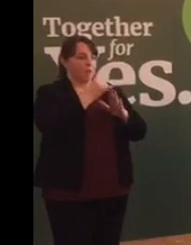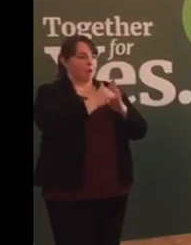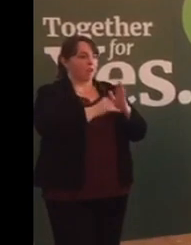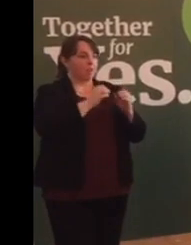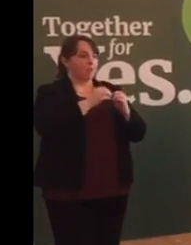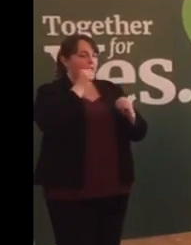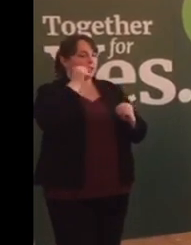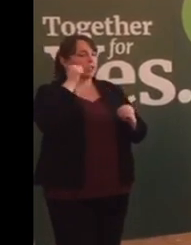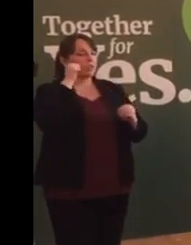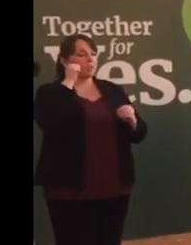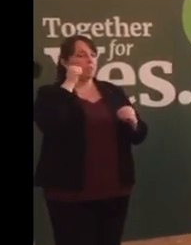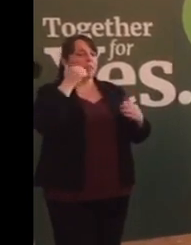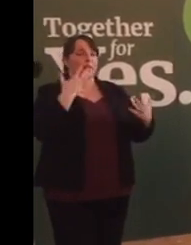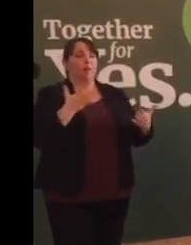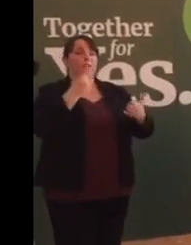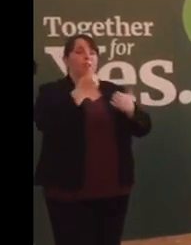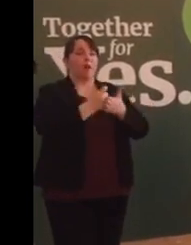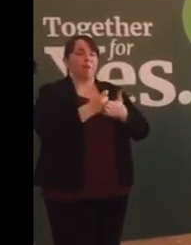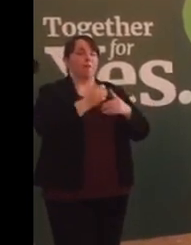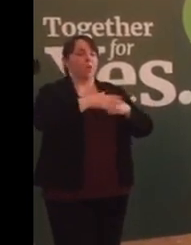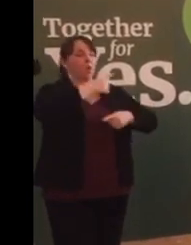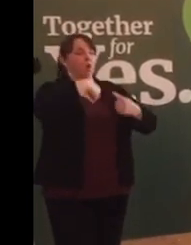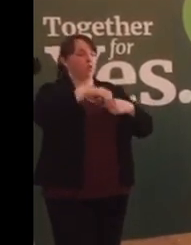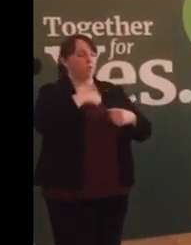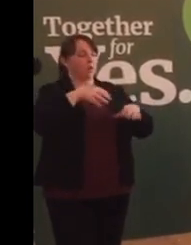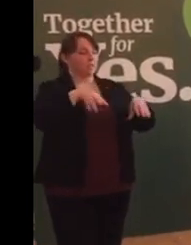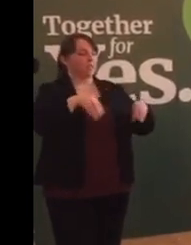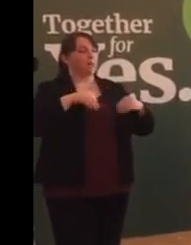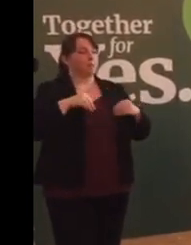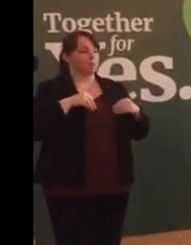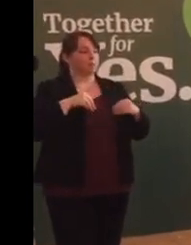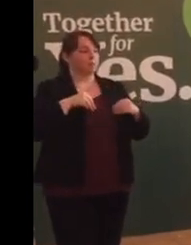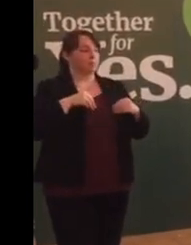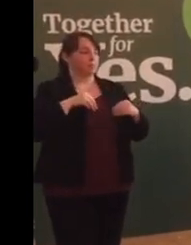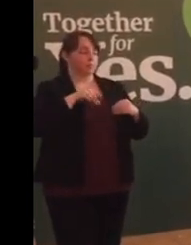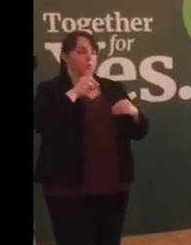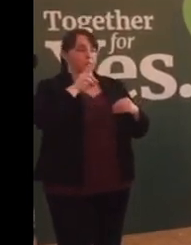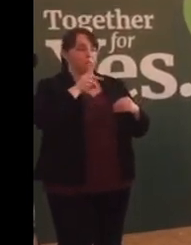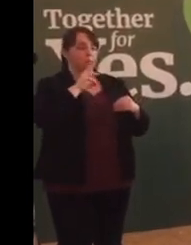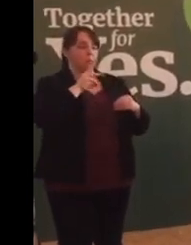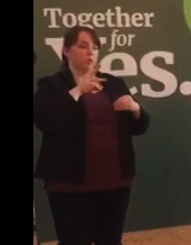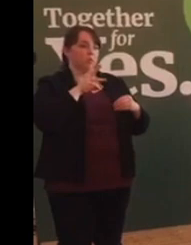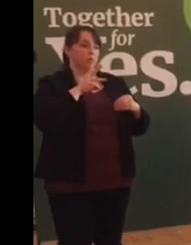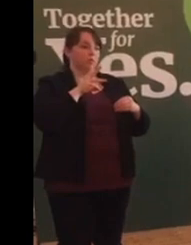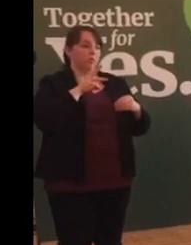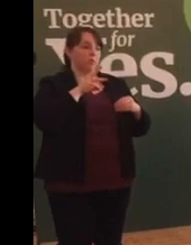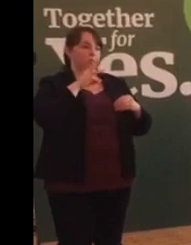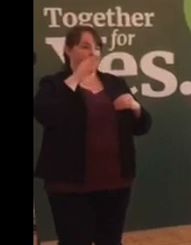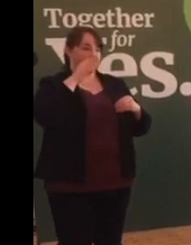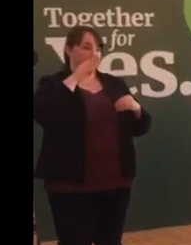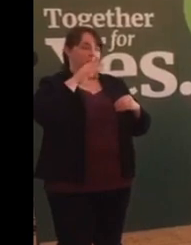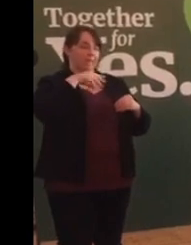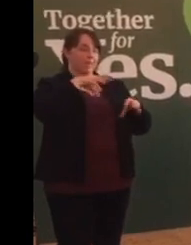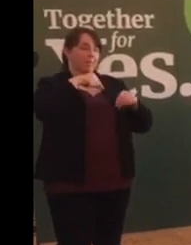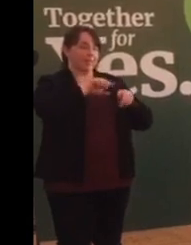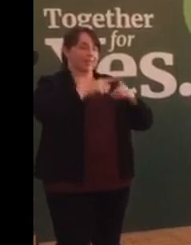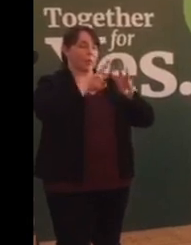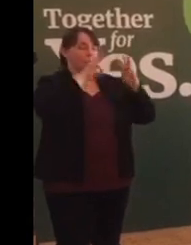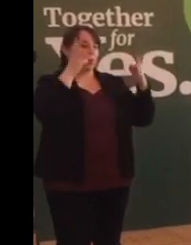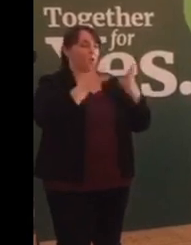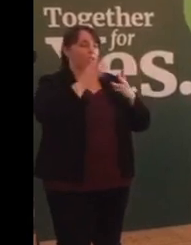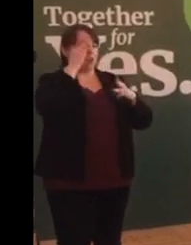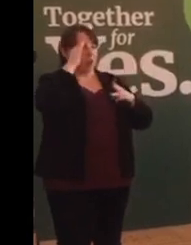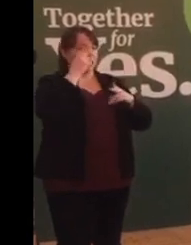The time has come for us to accept that this is the world of Ireland of 2018, and to act